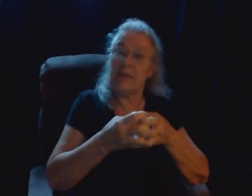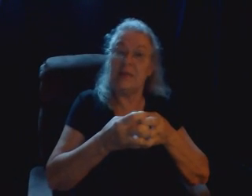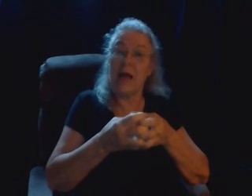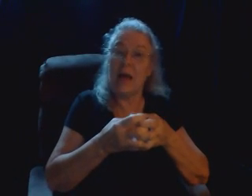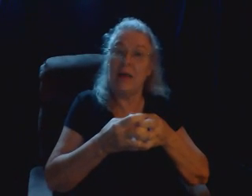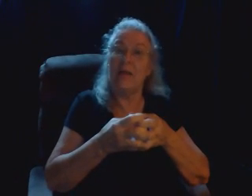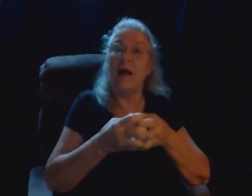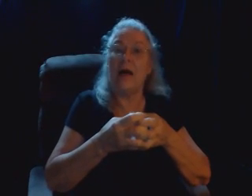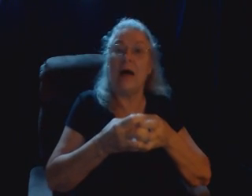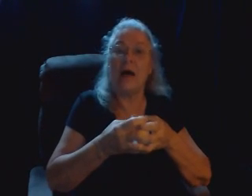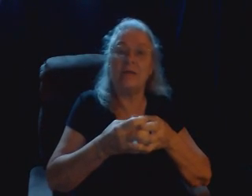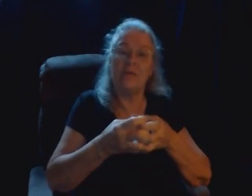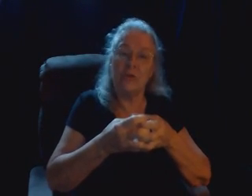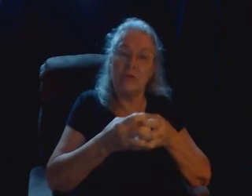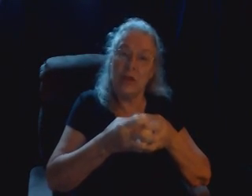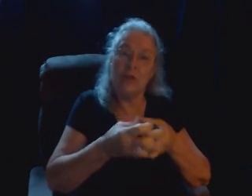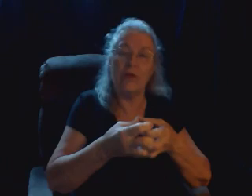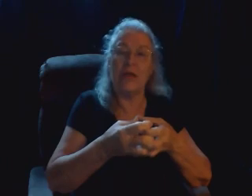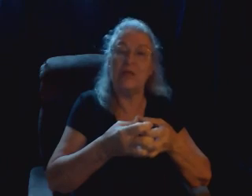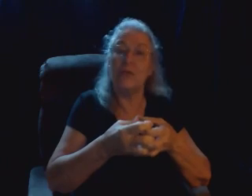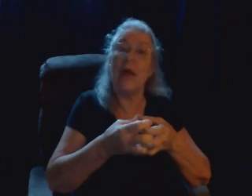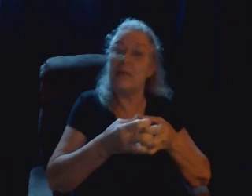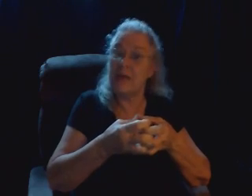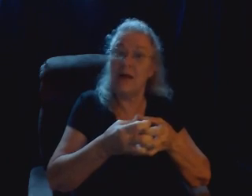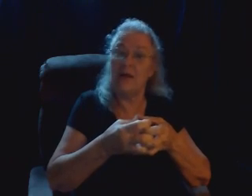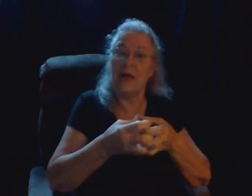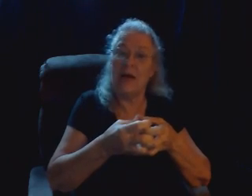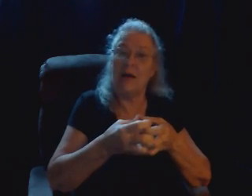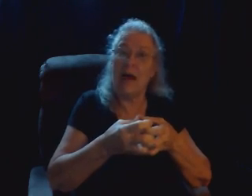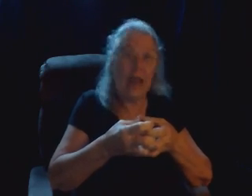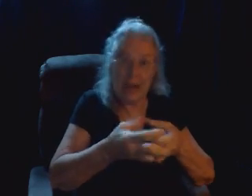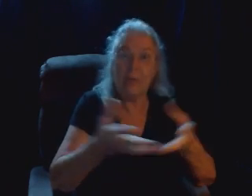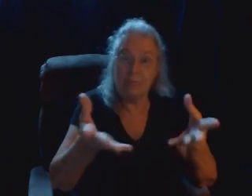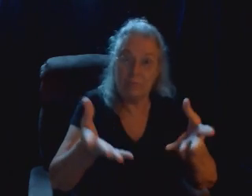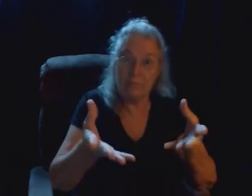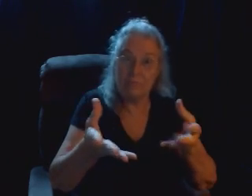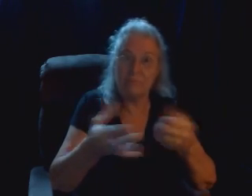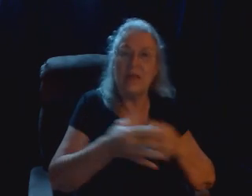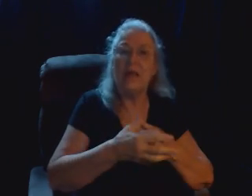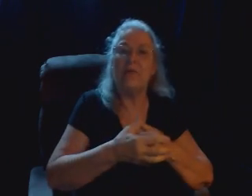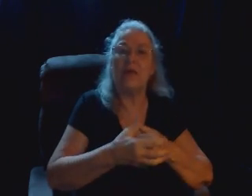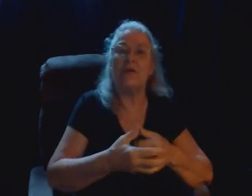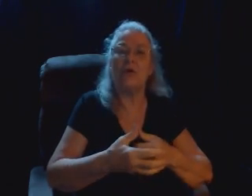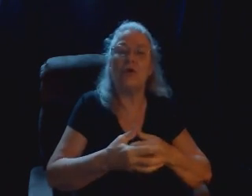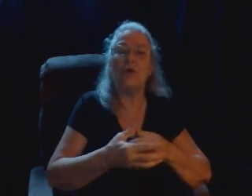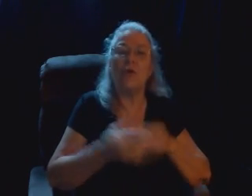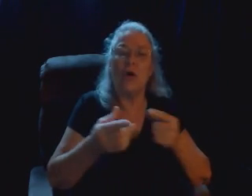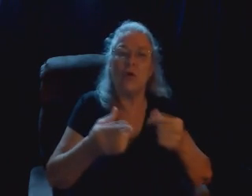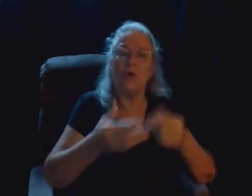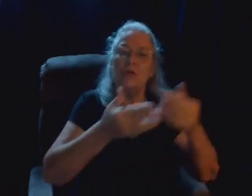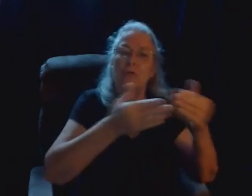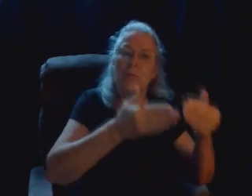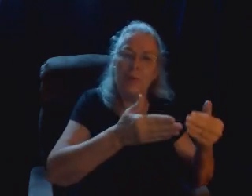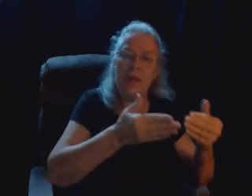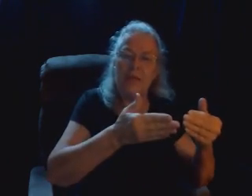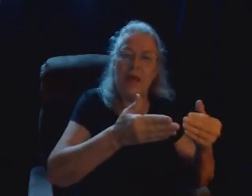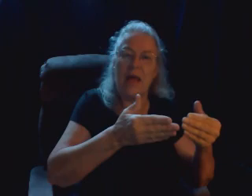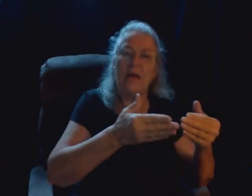says, you tell the Israelites, I am, then you are going to repeat that